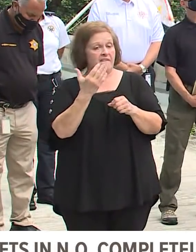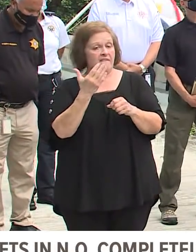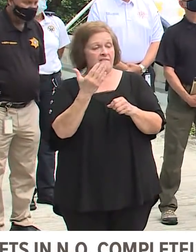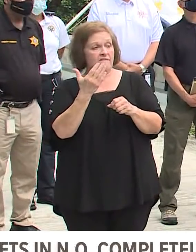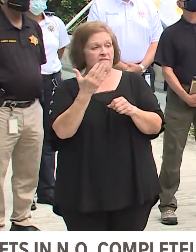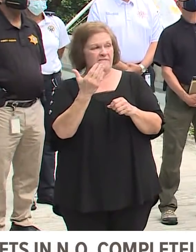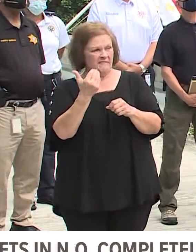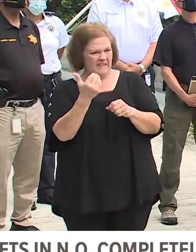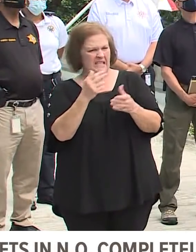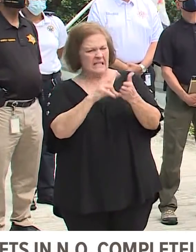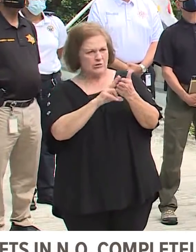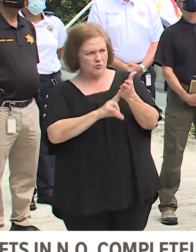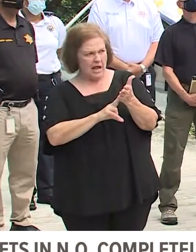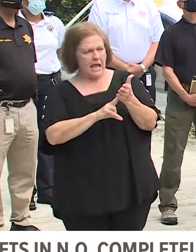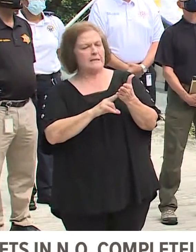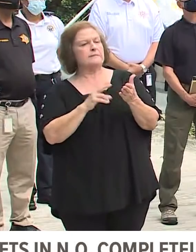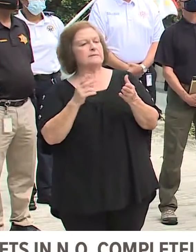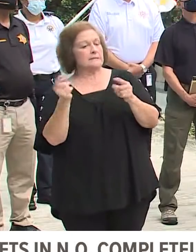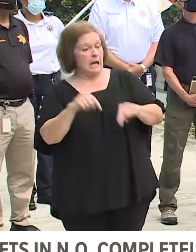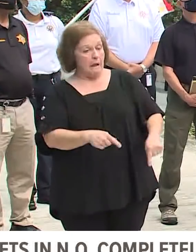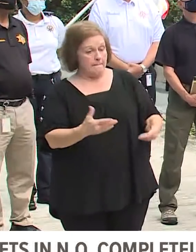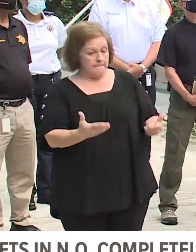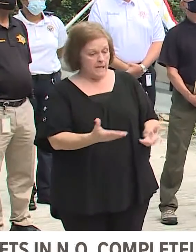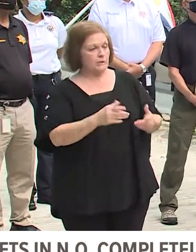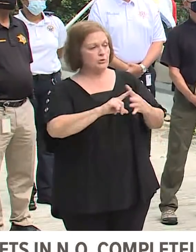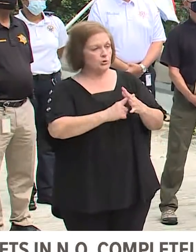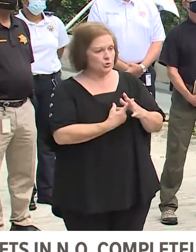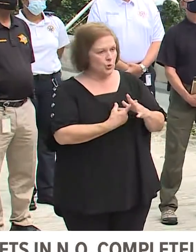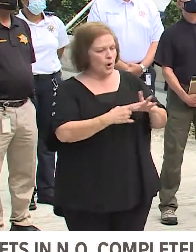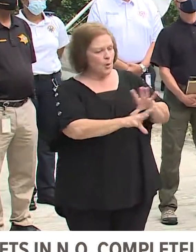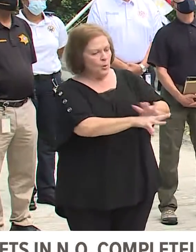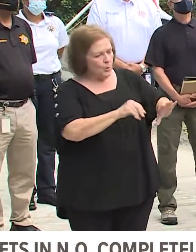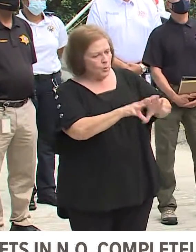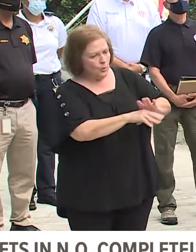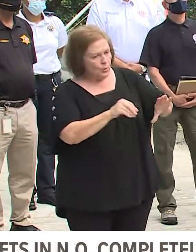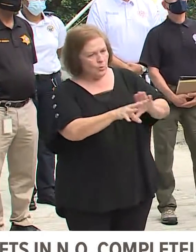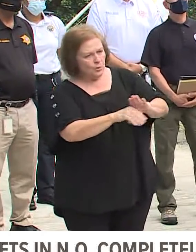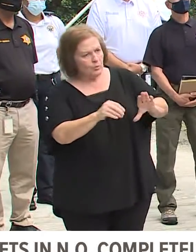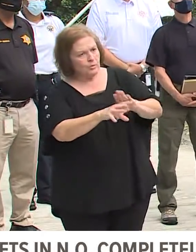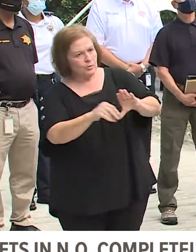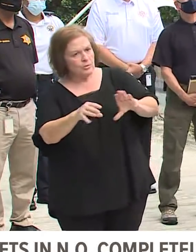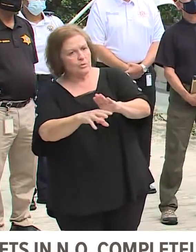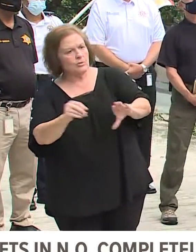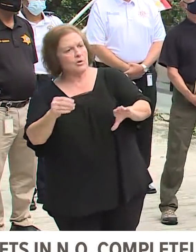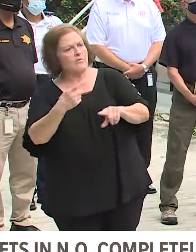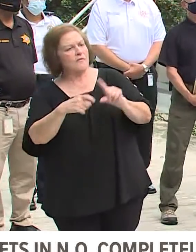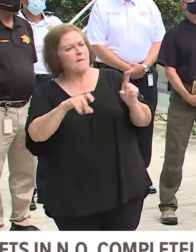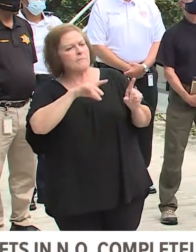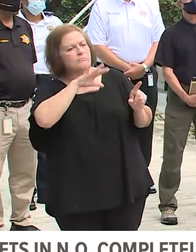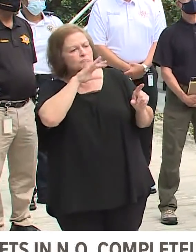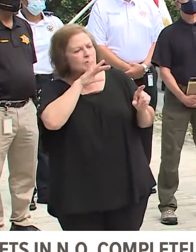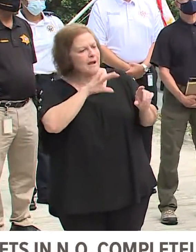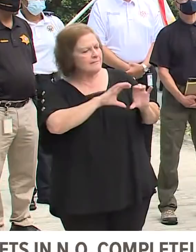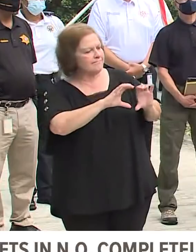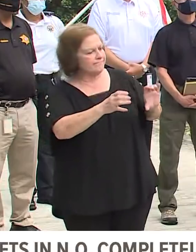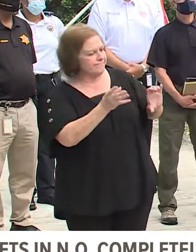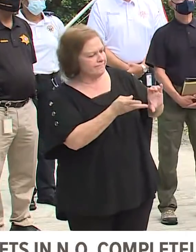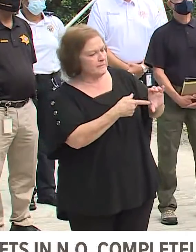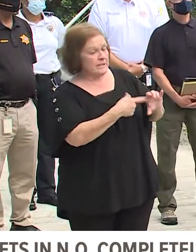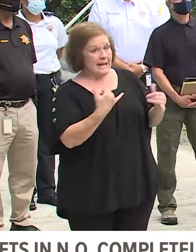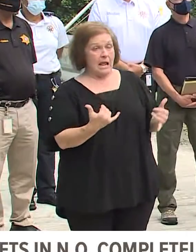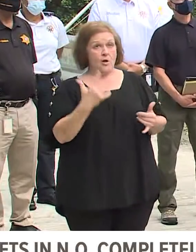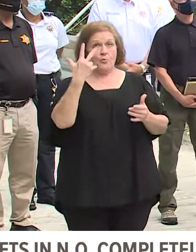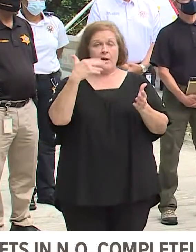back trucks to begin sucking out all of the debris that is wafted into our subsurface drainage line thus far we've cleared